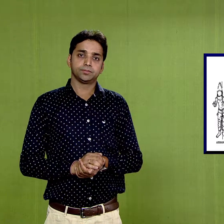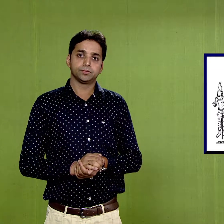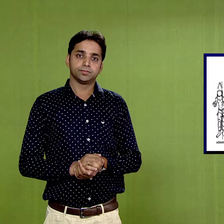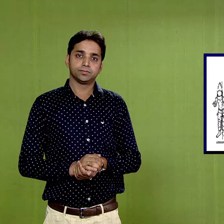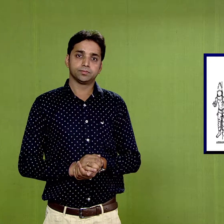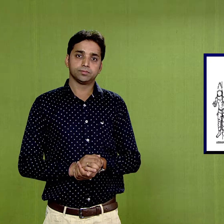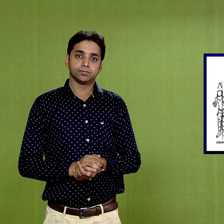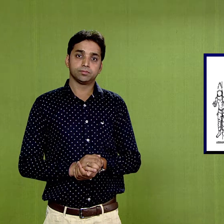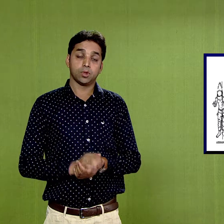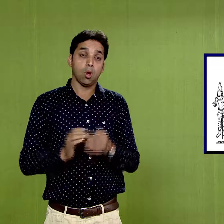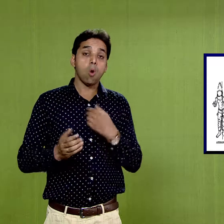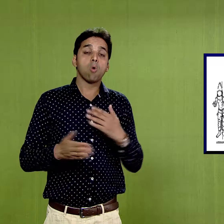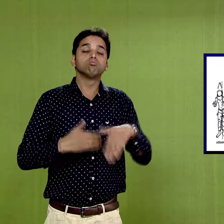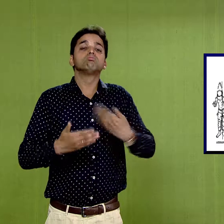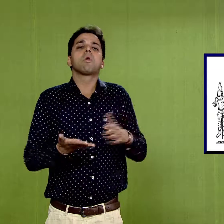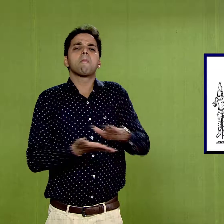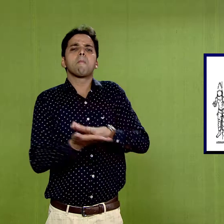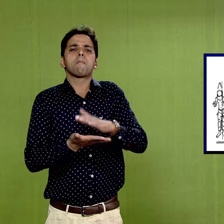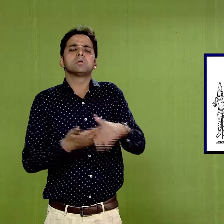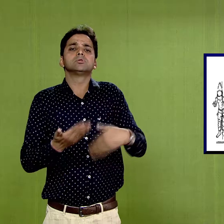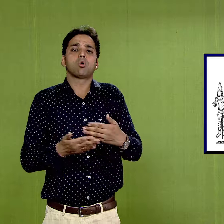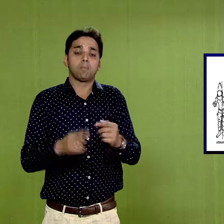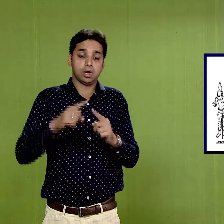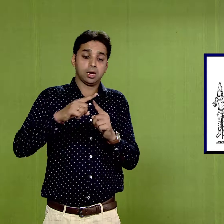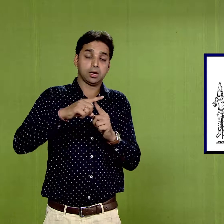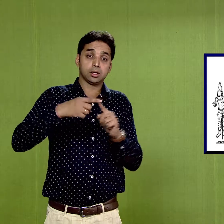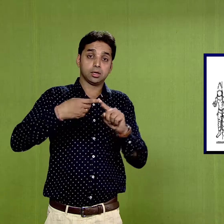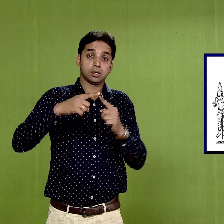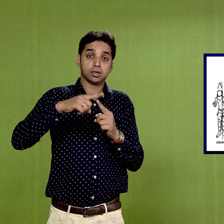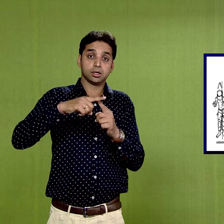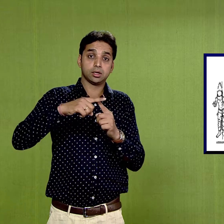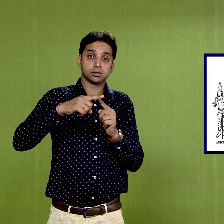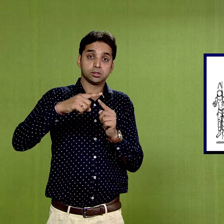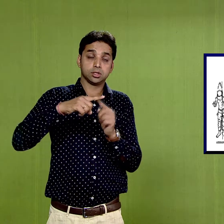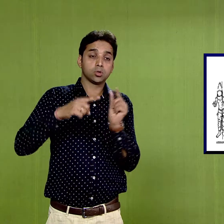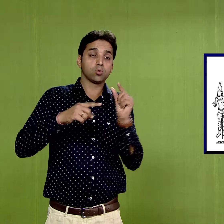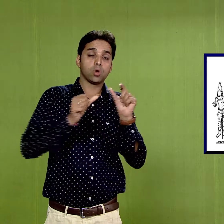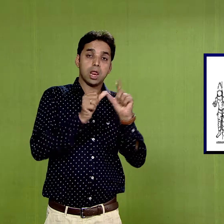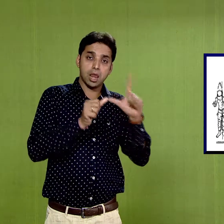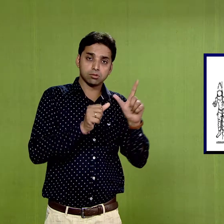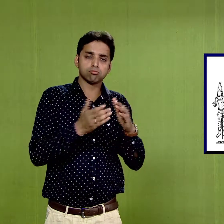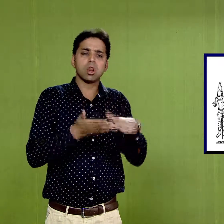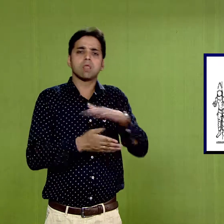On the basis of textual as well as archaeological evidences here,